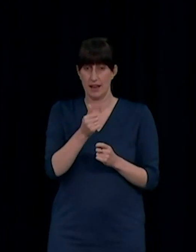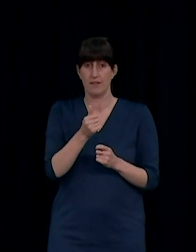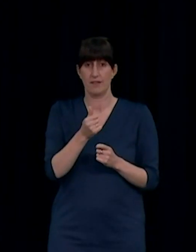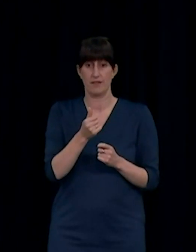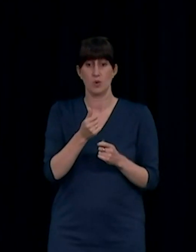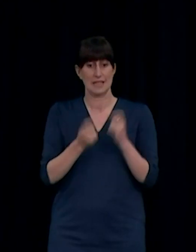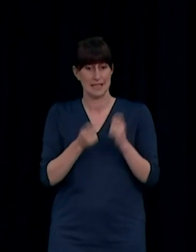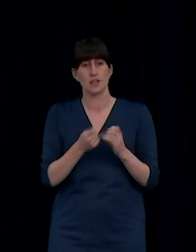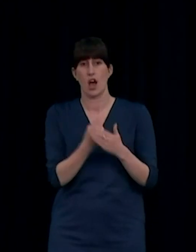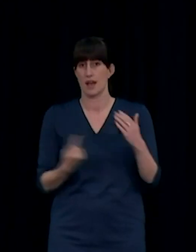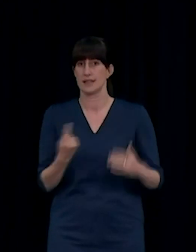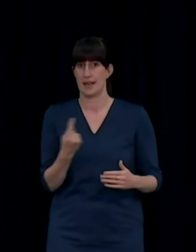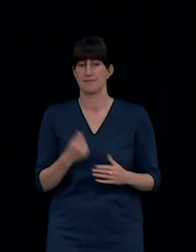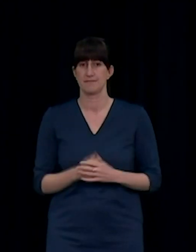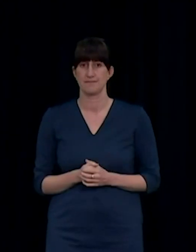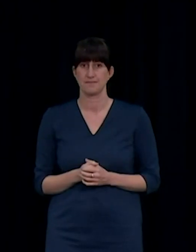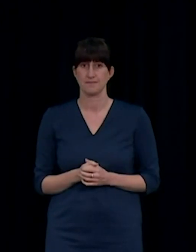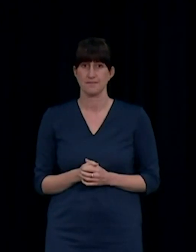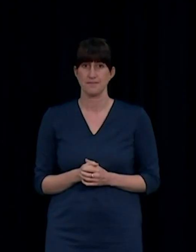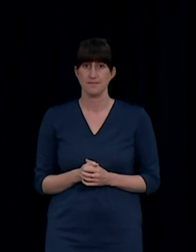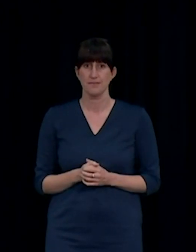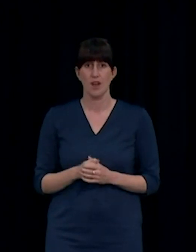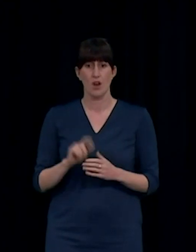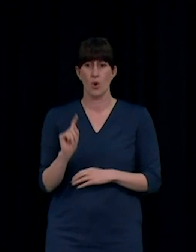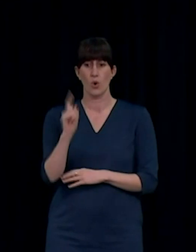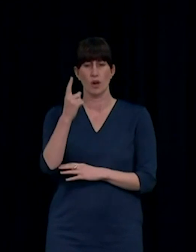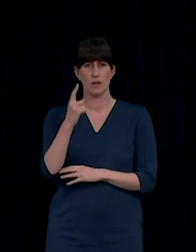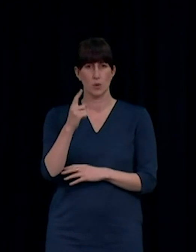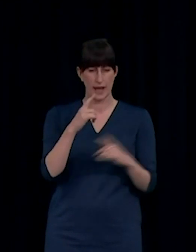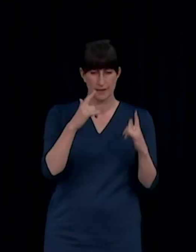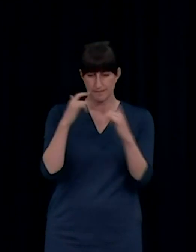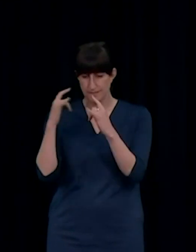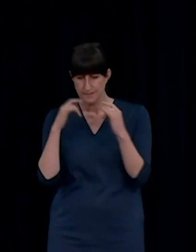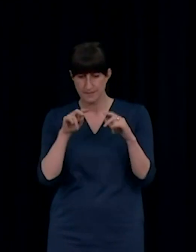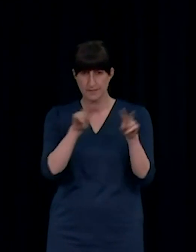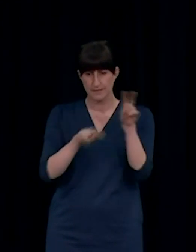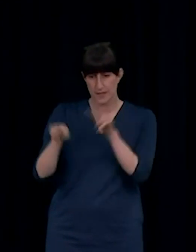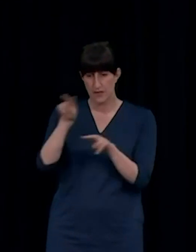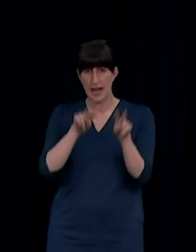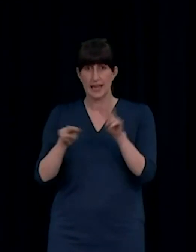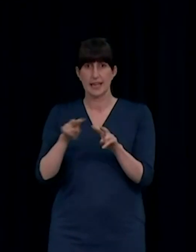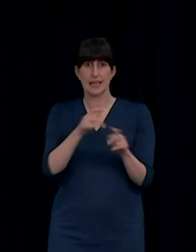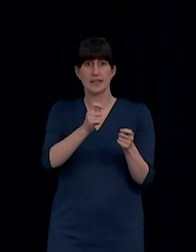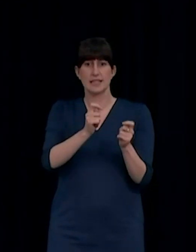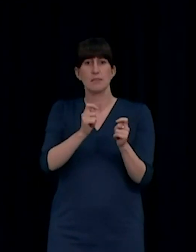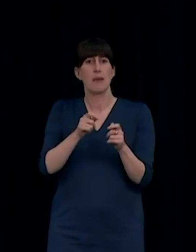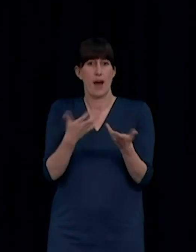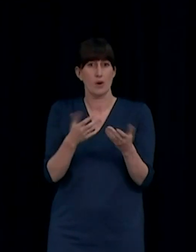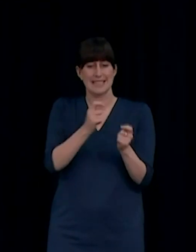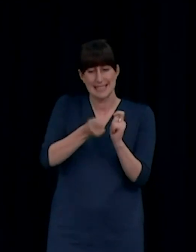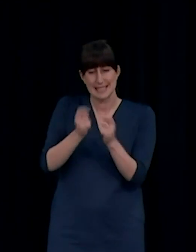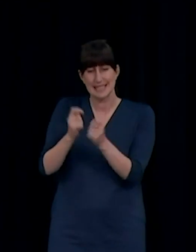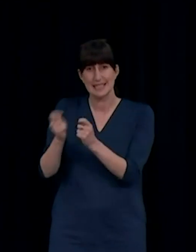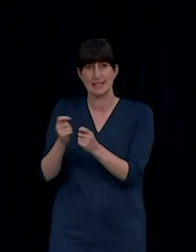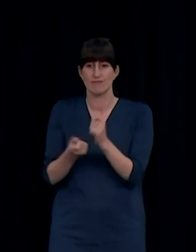Our surveillance testing in the Auckland region continues, and this is part of our ongoing control of the outbreak, and